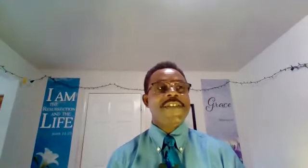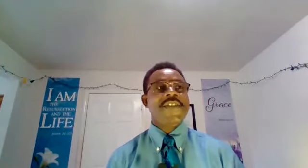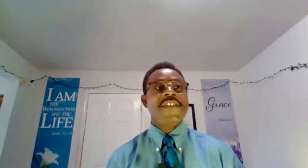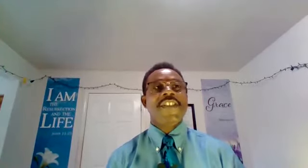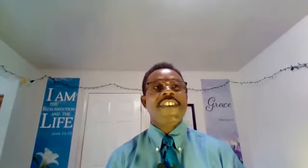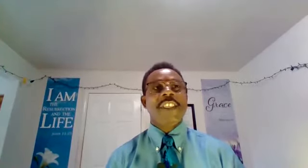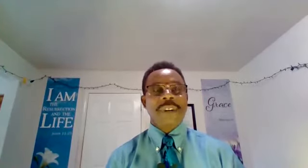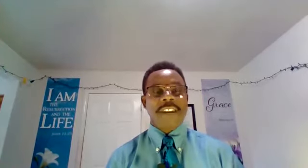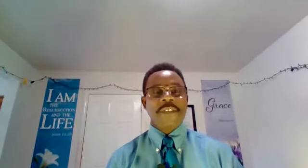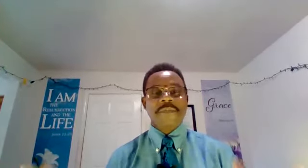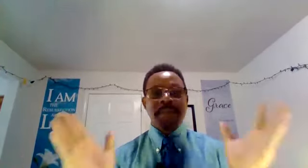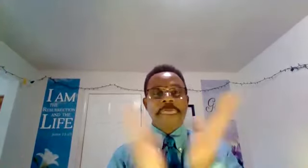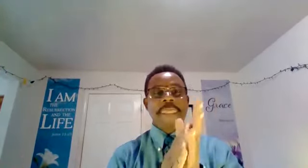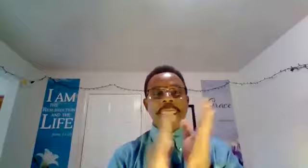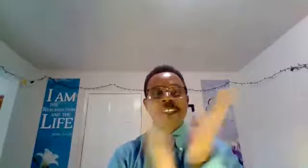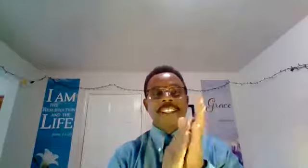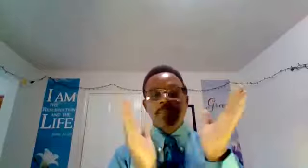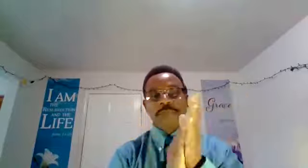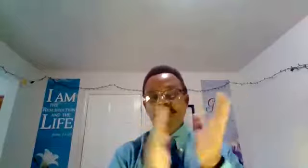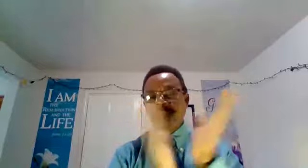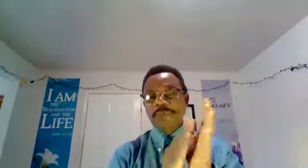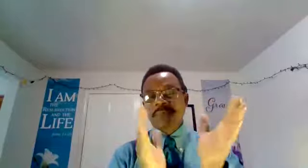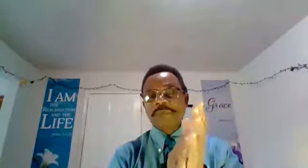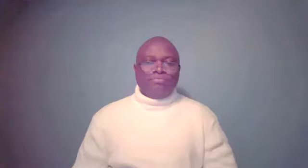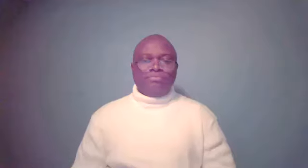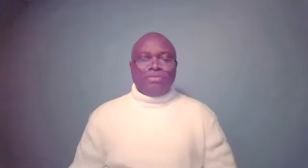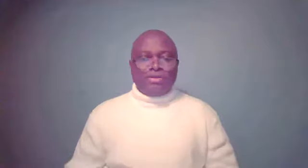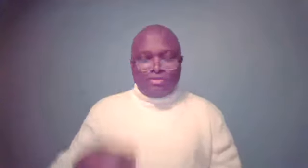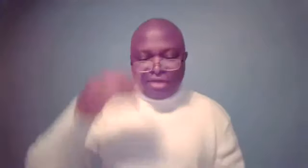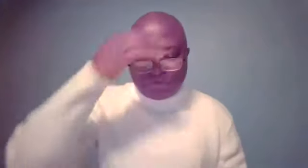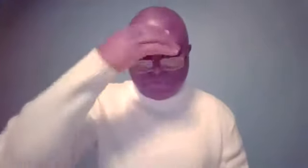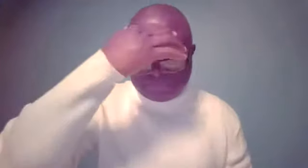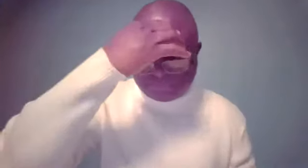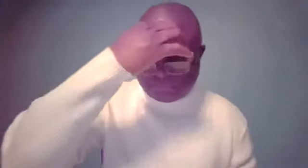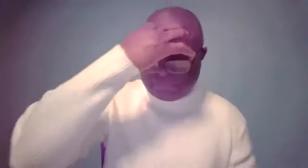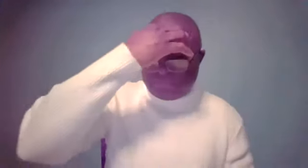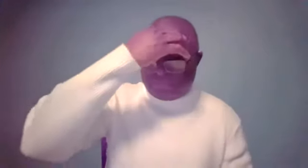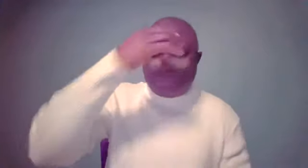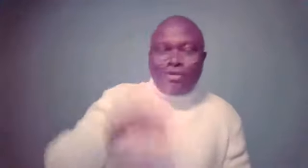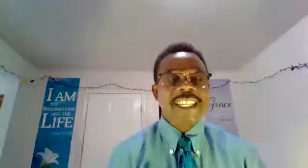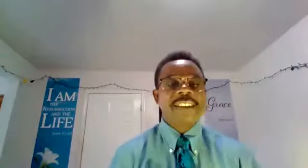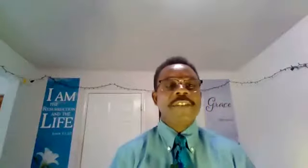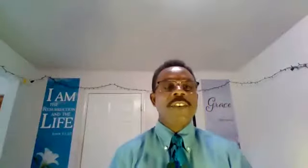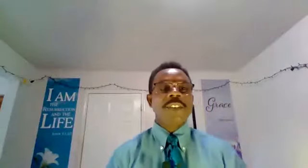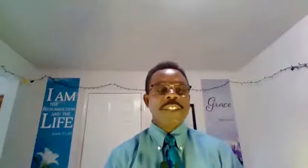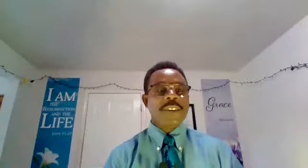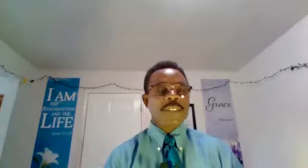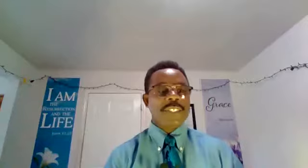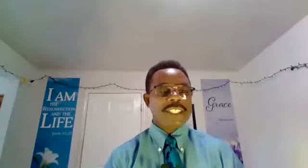the platform. Thank you. Thank you. Amen. The floor is yours.